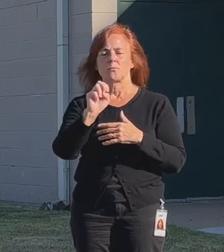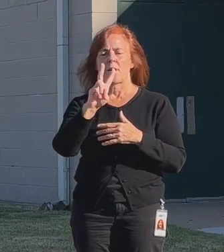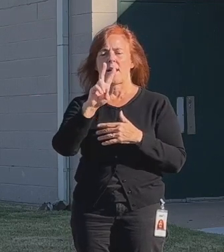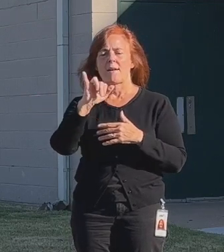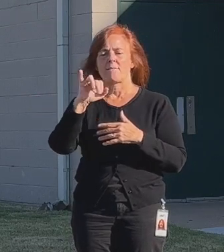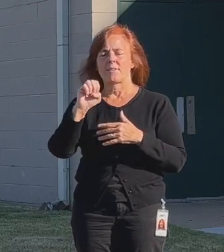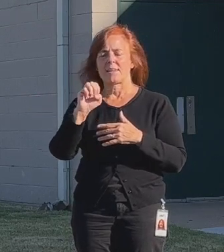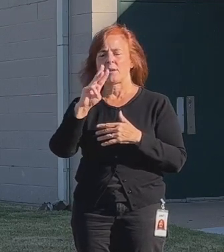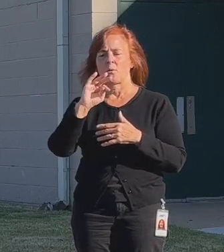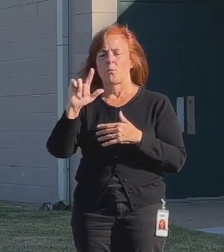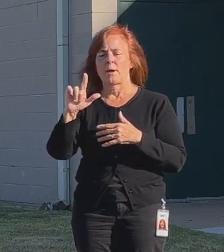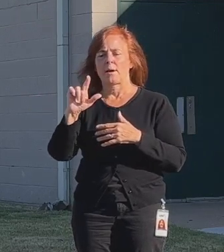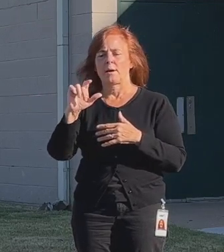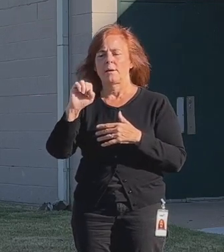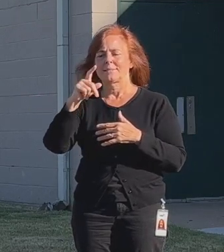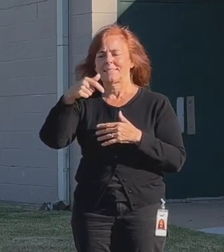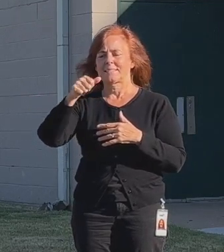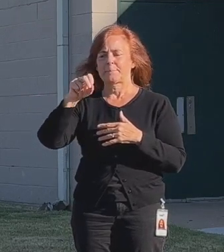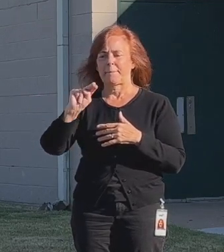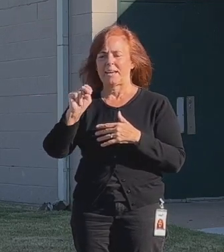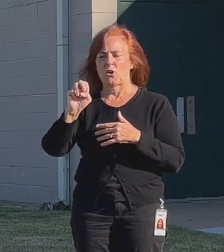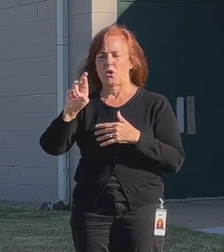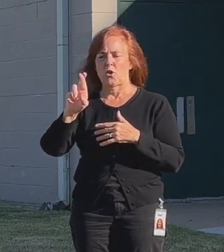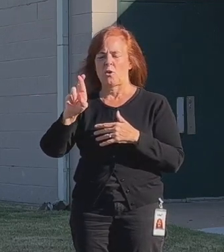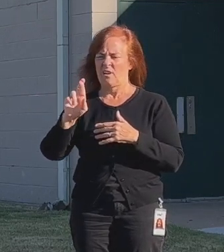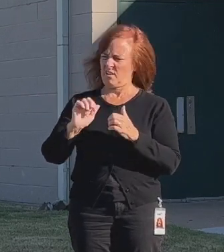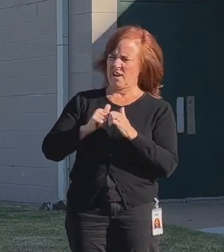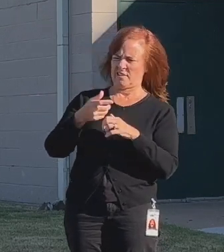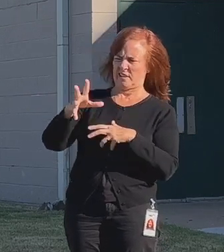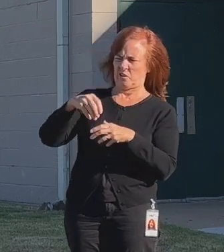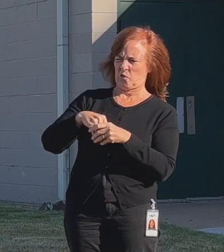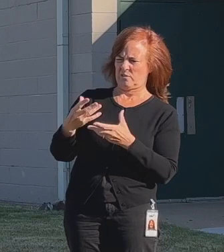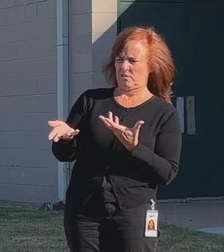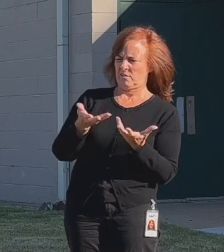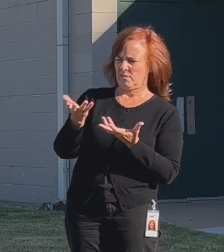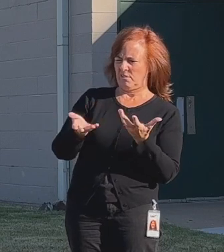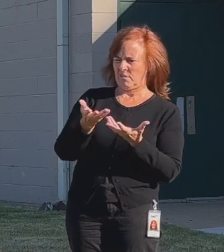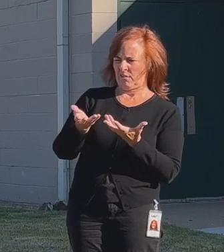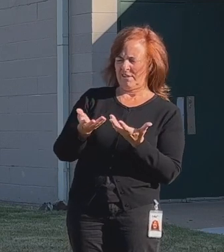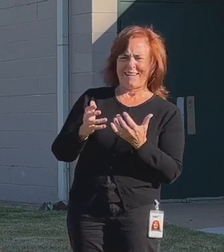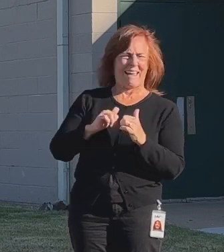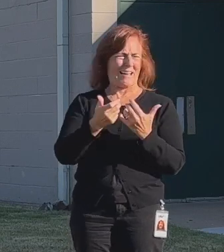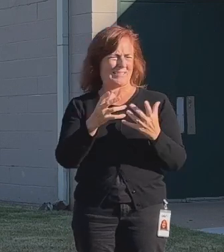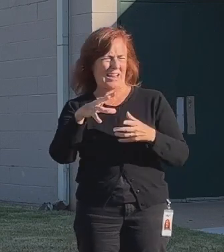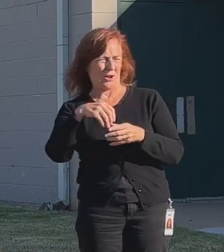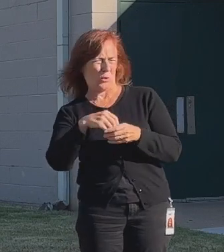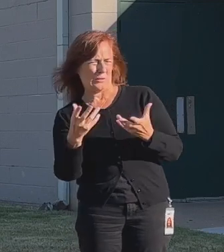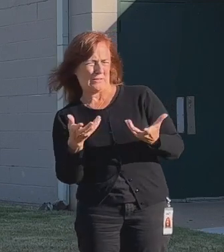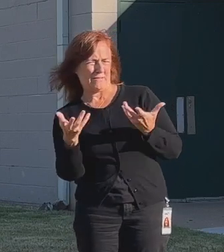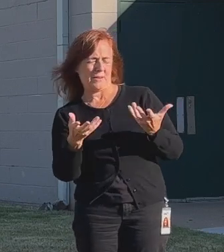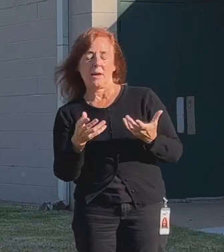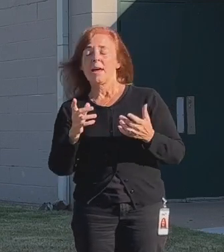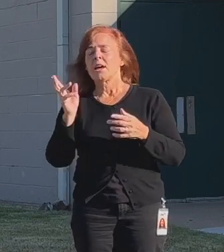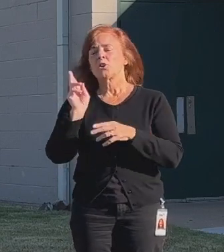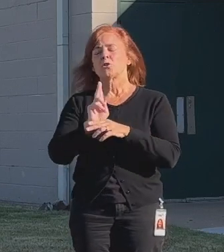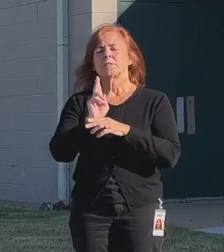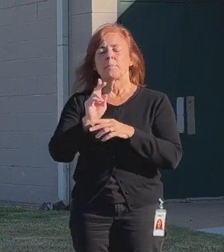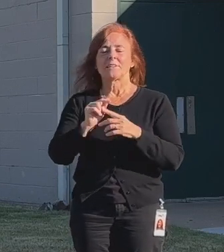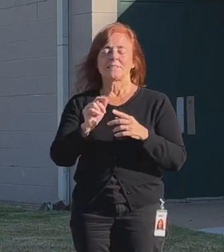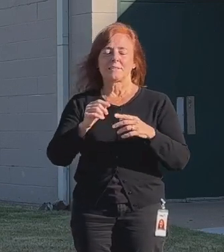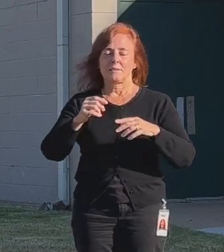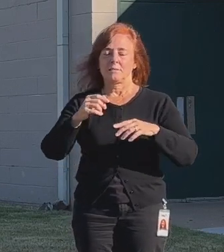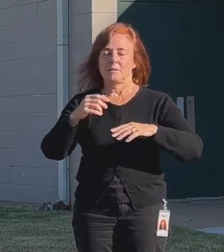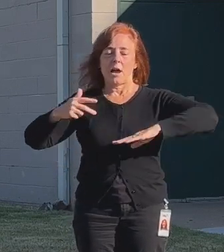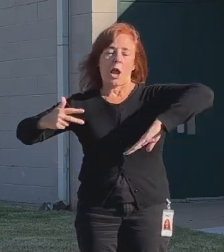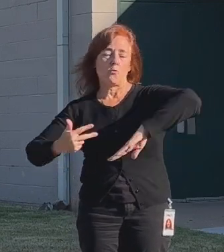And you can look at that and you can say, well, how is how is that inclusive? Inclusivity has grown so much in playground design. It used to just be a ramp